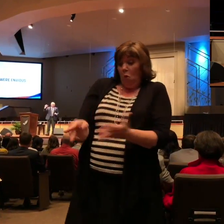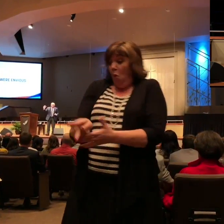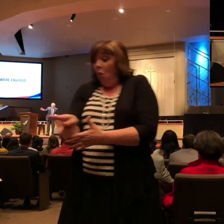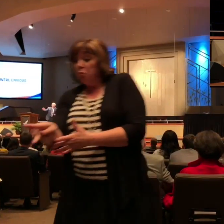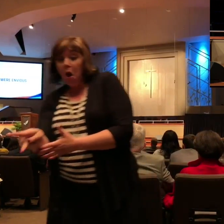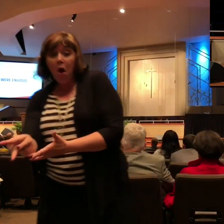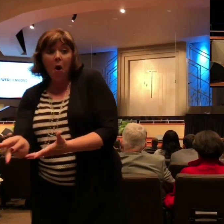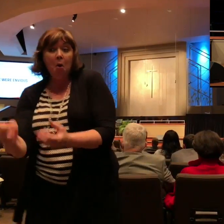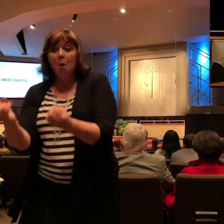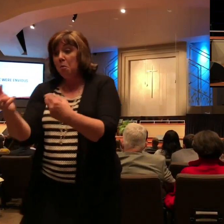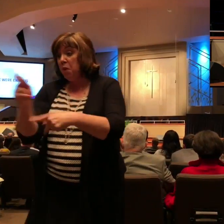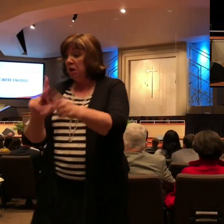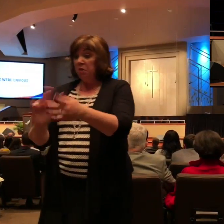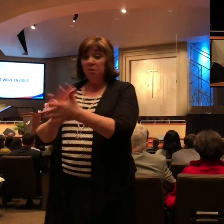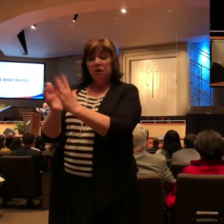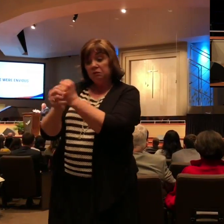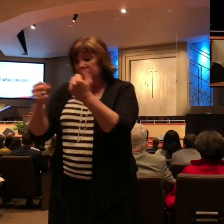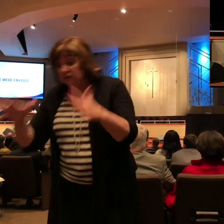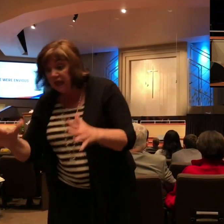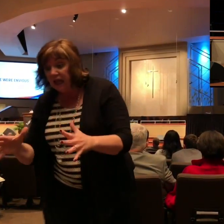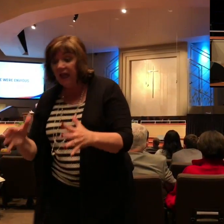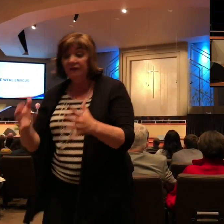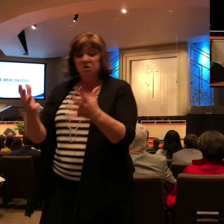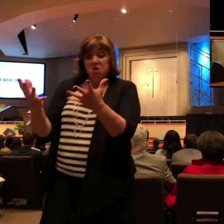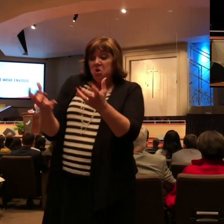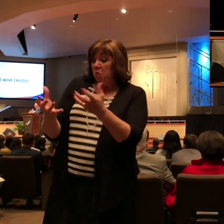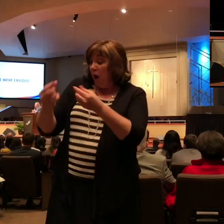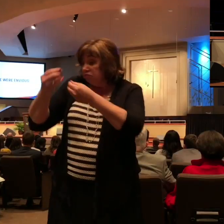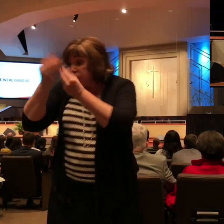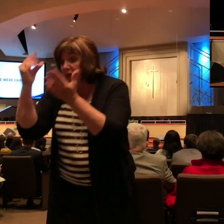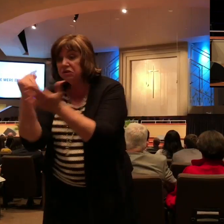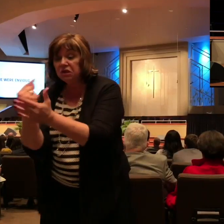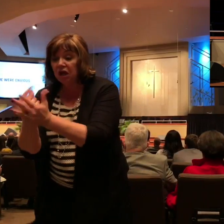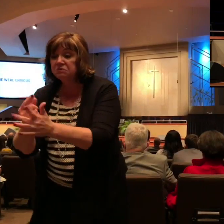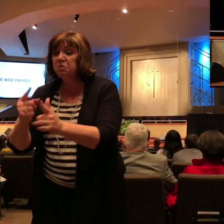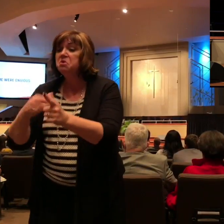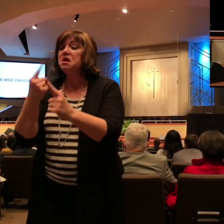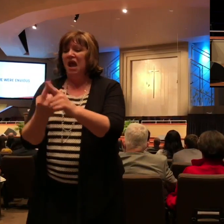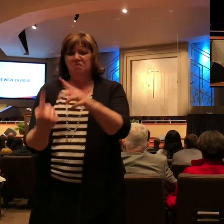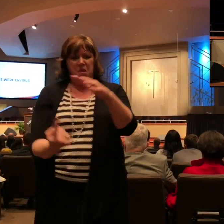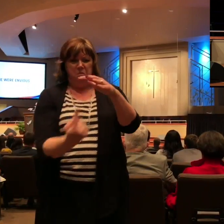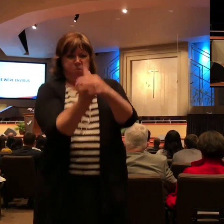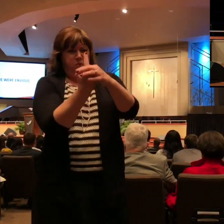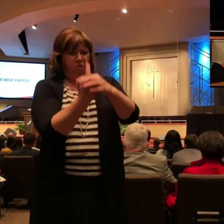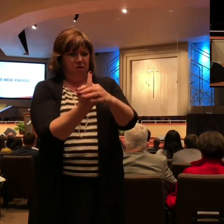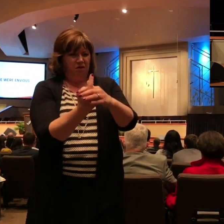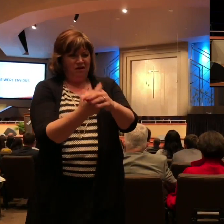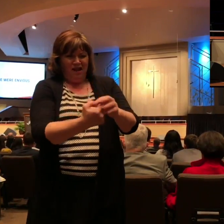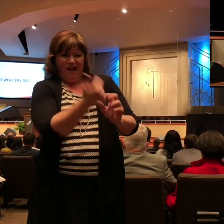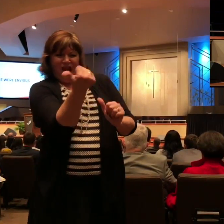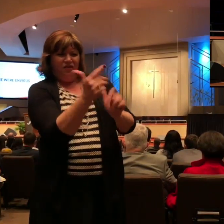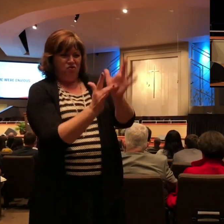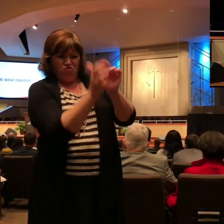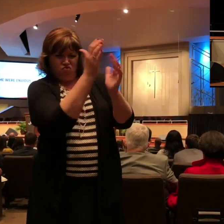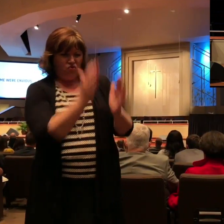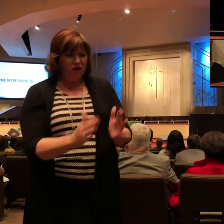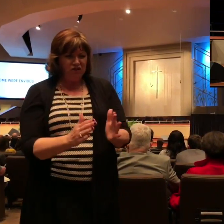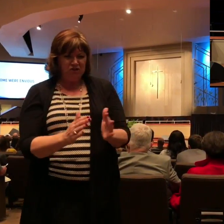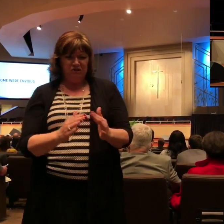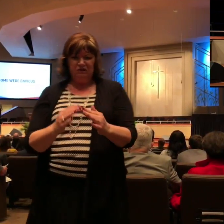and they with confidence are sharing the gospel. But now here comes this opposition. And now you have this rift amongst the